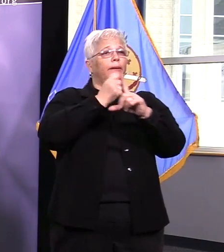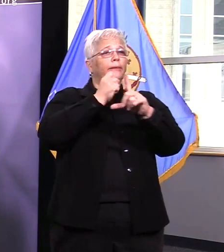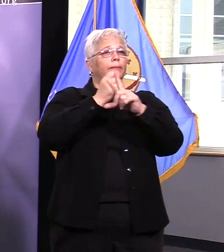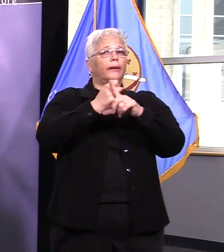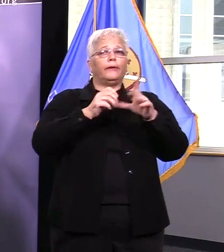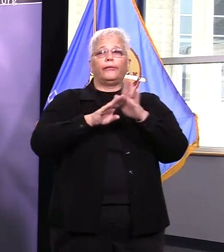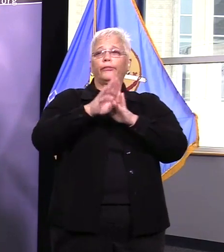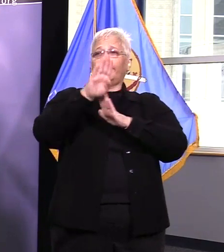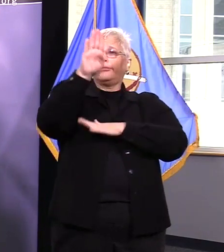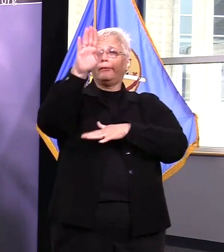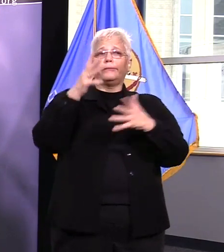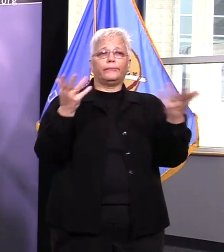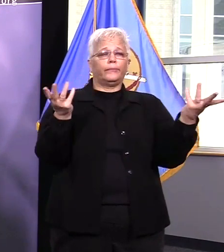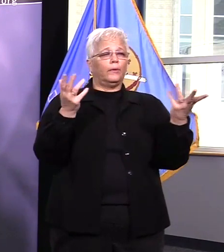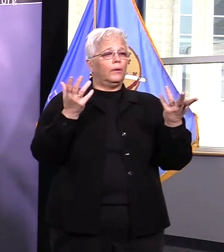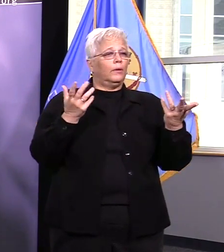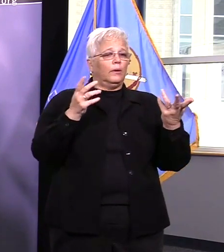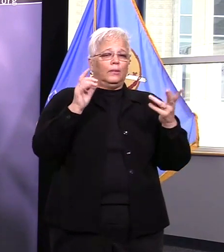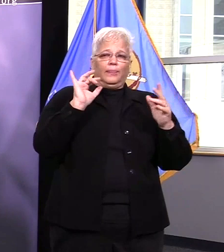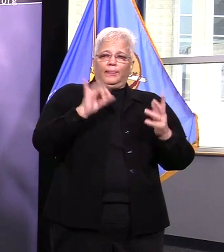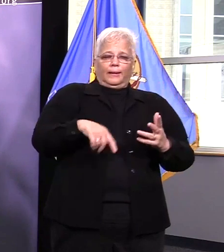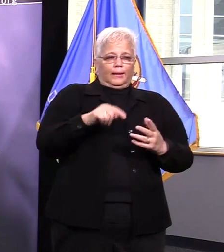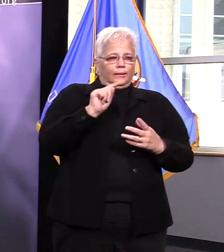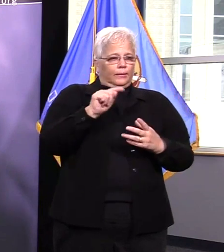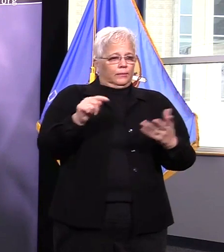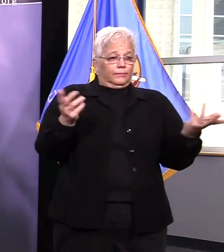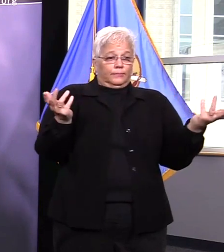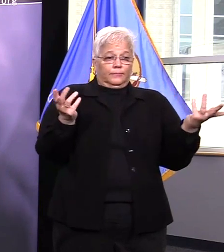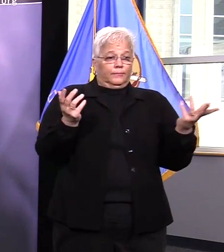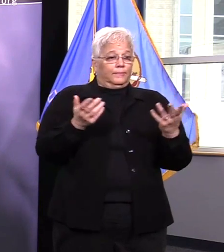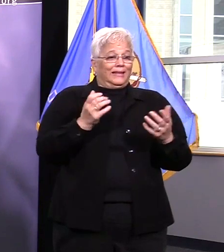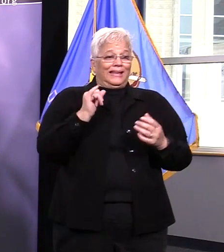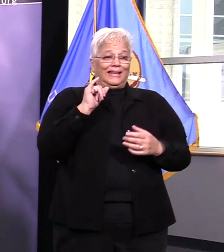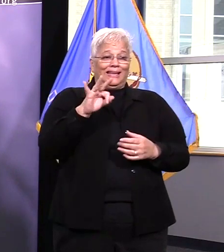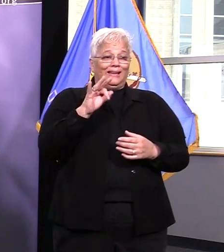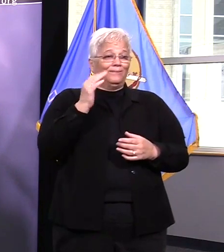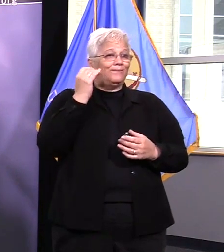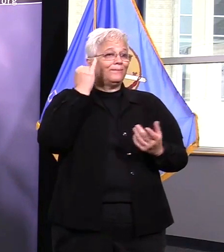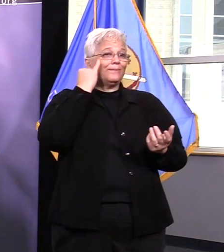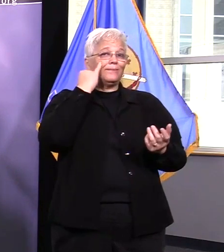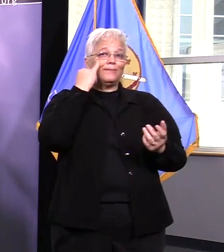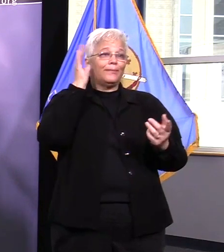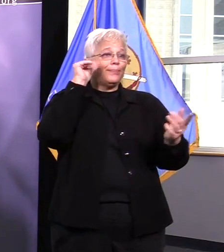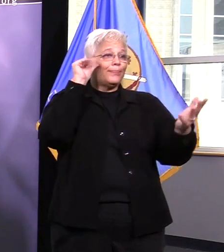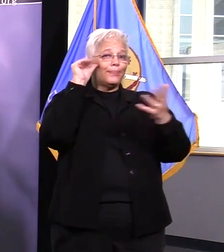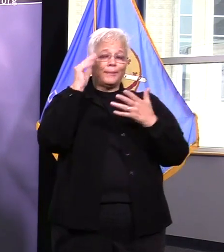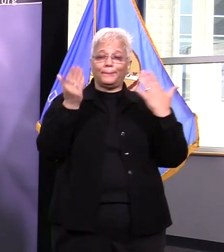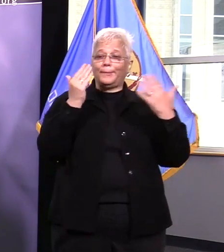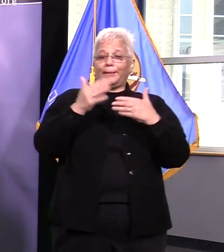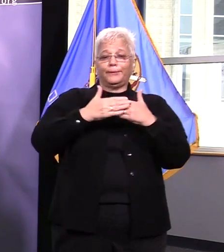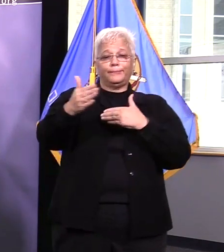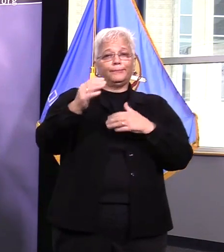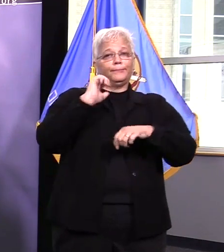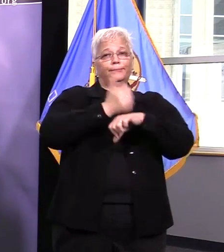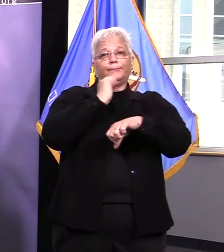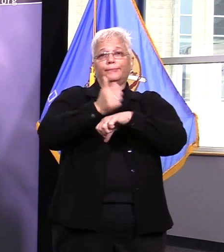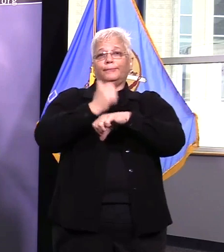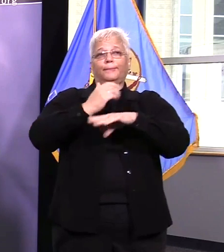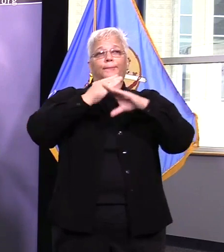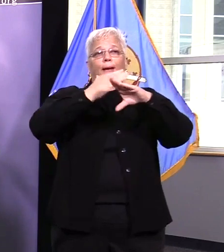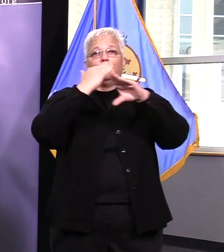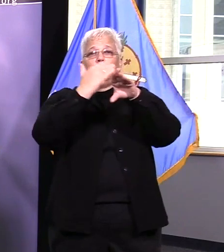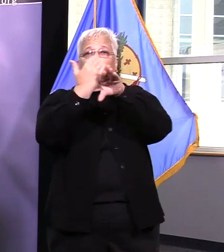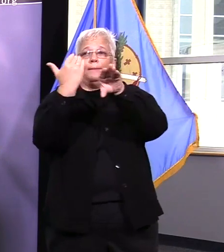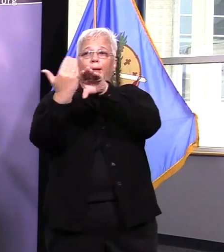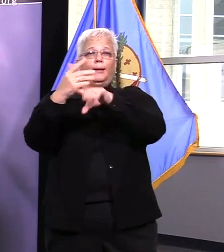parking lot at turkey mountain so those are things again we're taking this day by day and we'll evaluate where we need to improve day by day okay